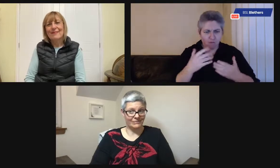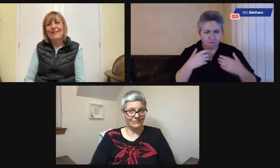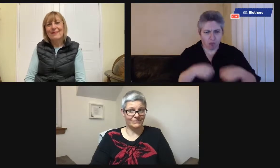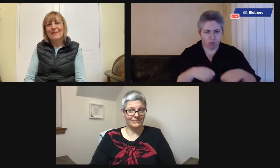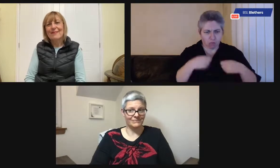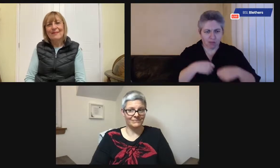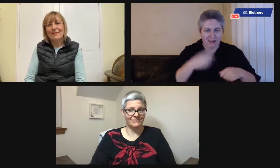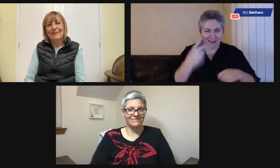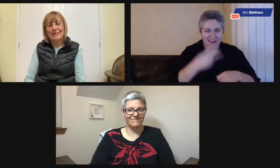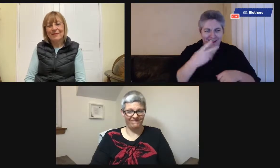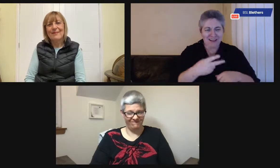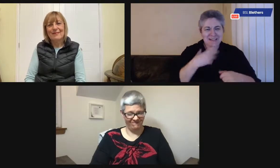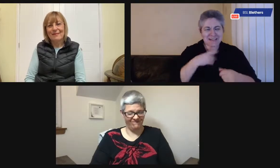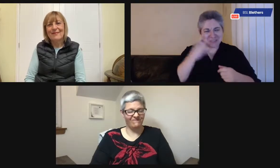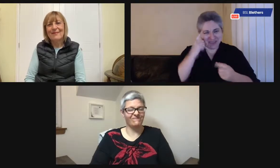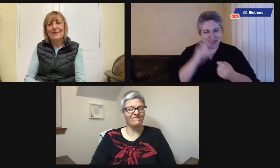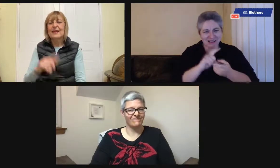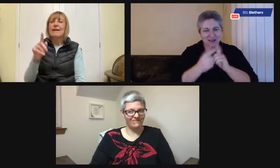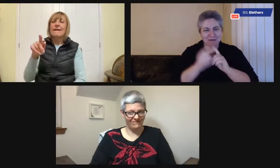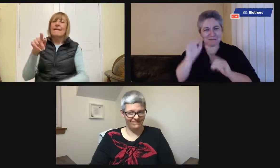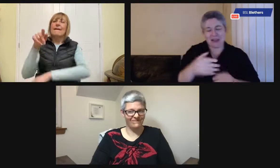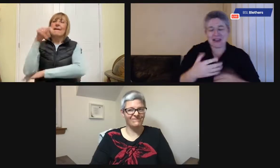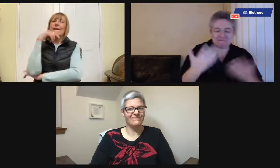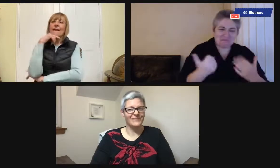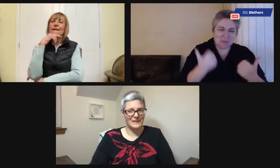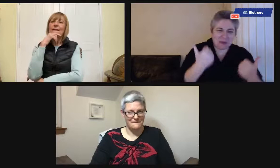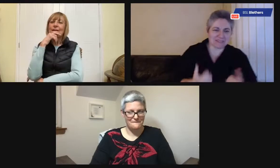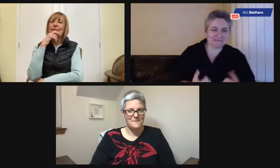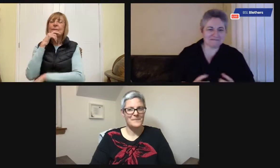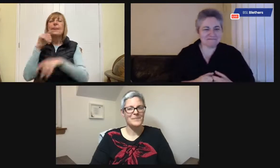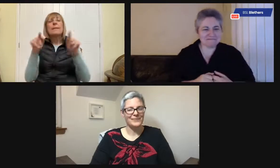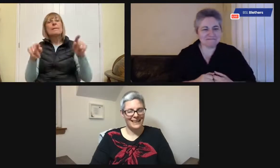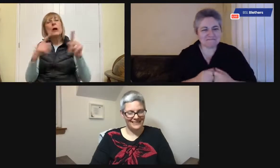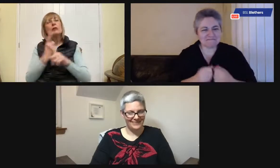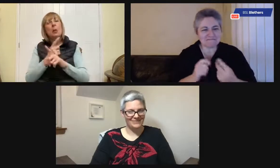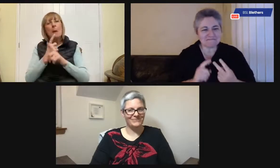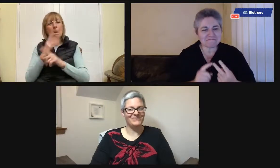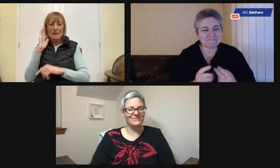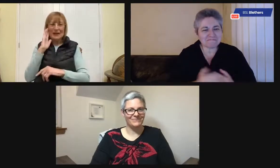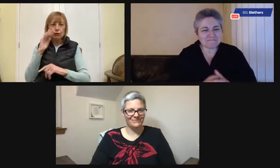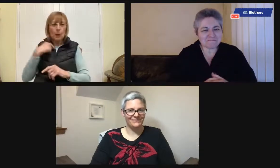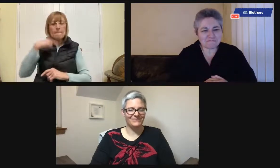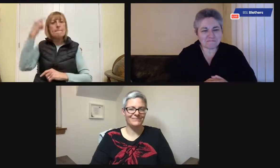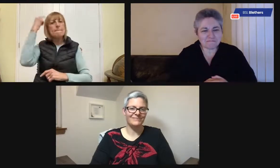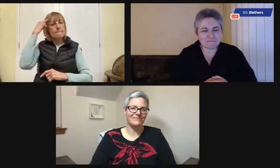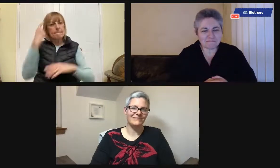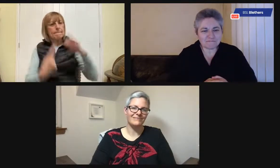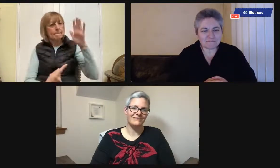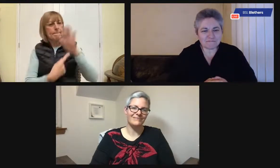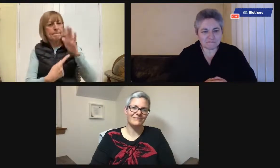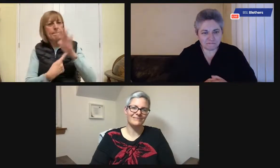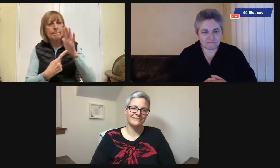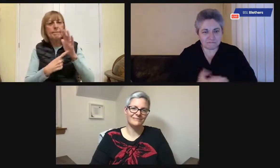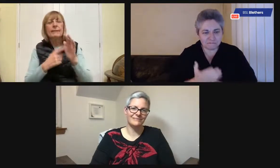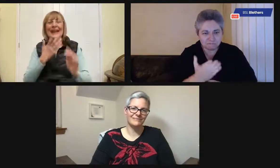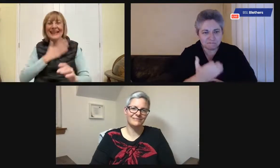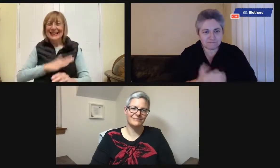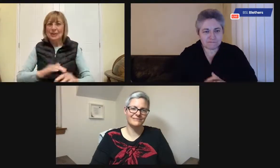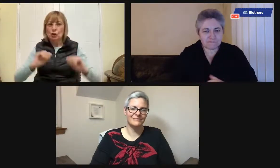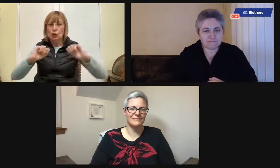the same outfit week in, week out. And so, yeah, that's something to consider as well. Yeah, and one thing